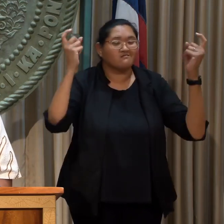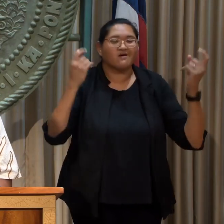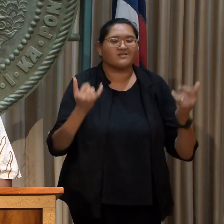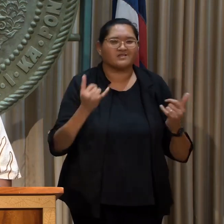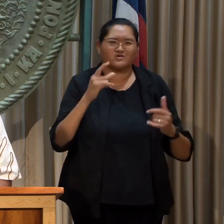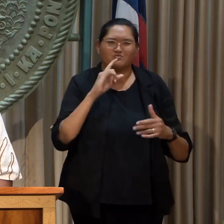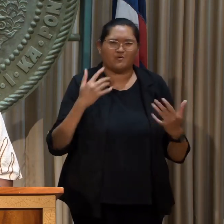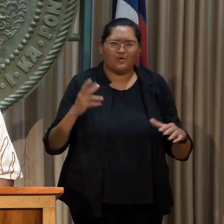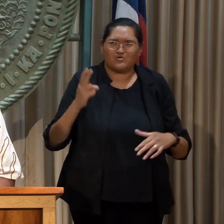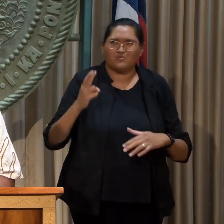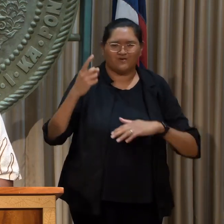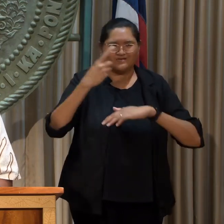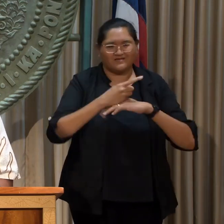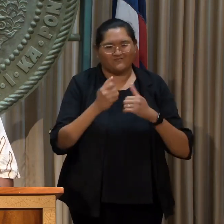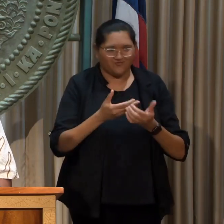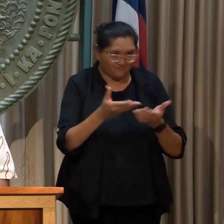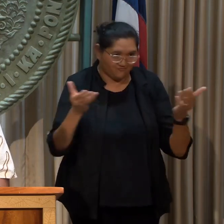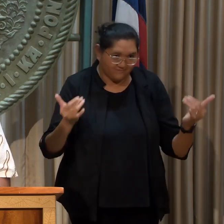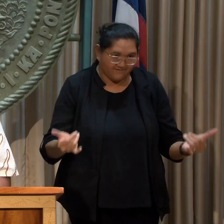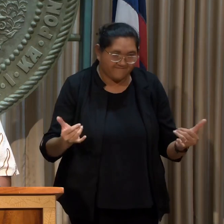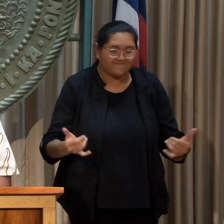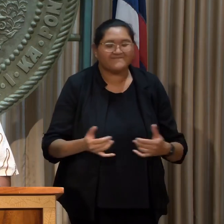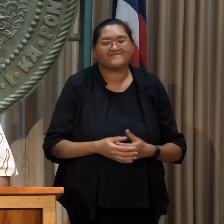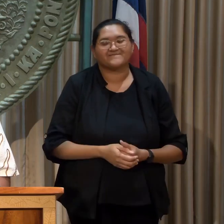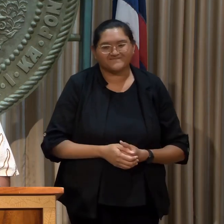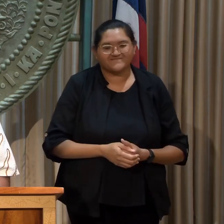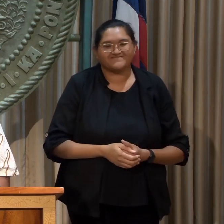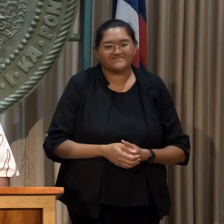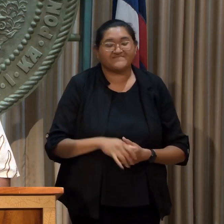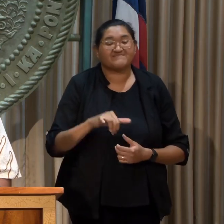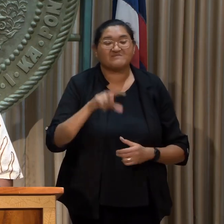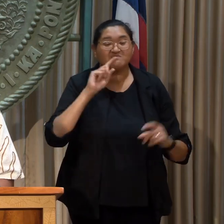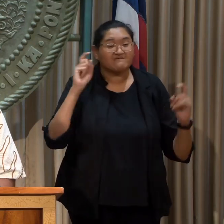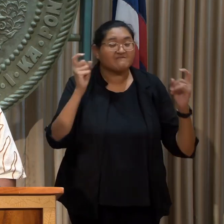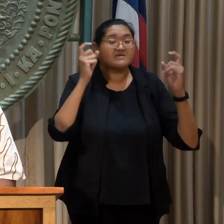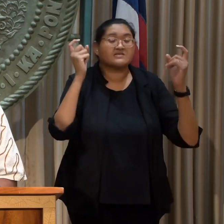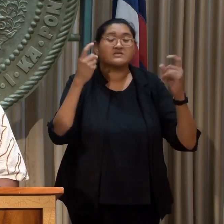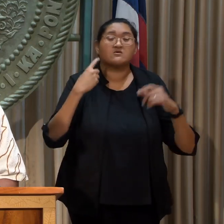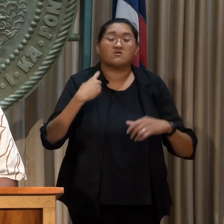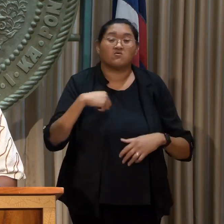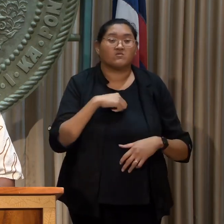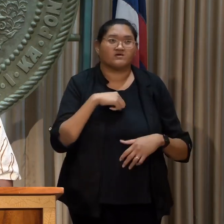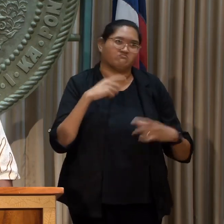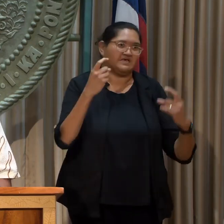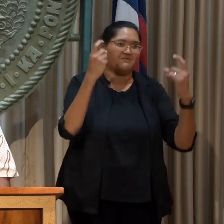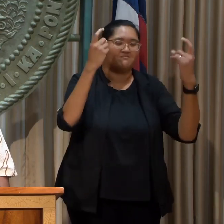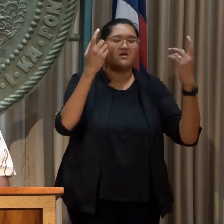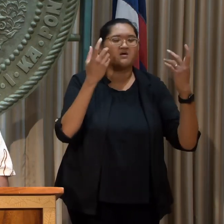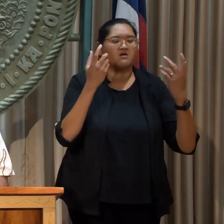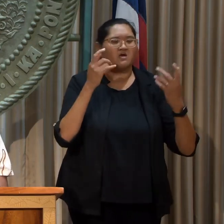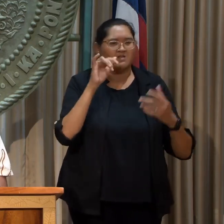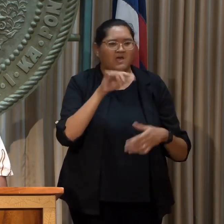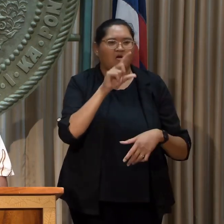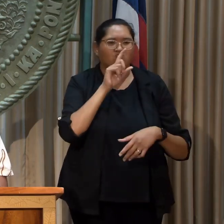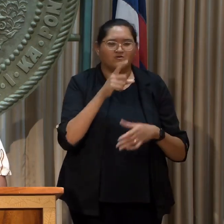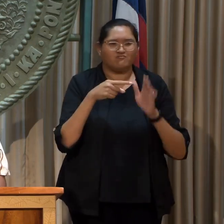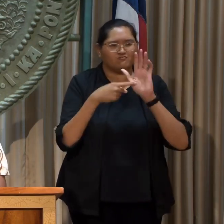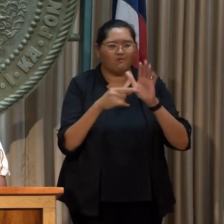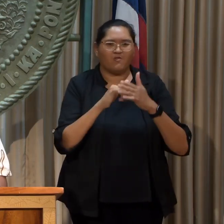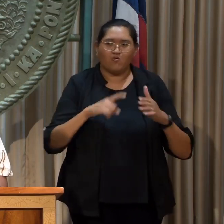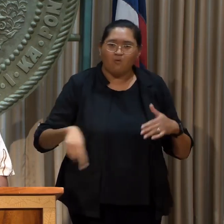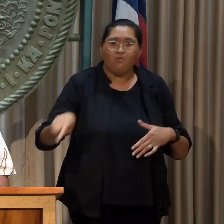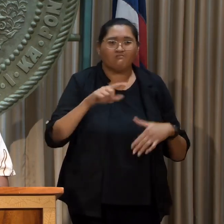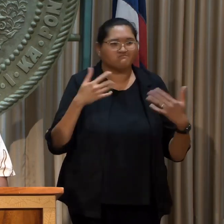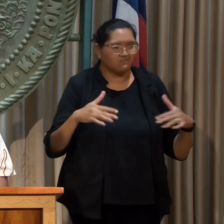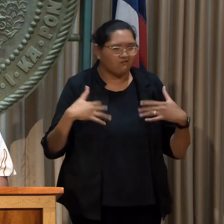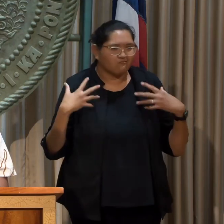historic agreement with you all here today. This victory we are celebrating is a testament to all who have the courage